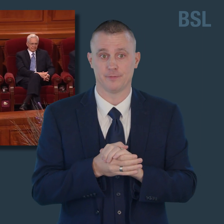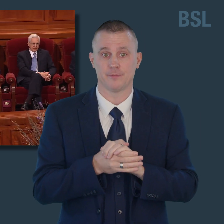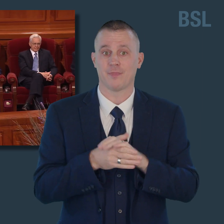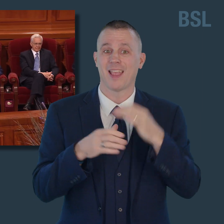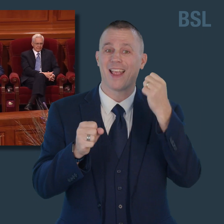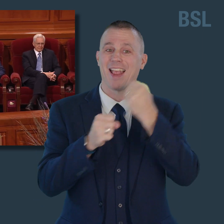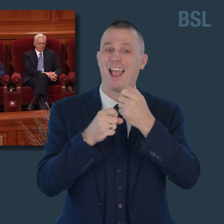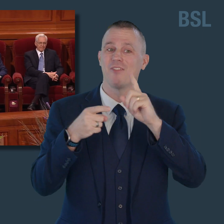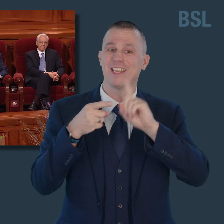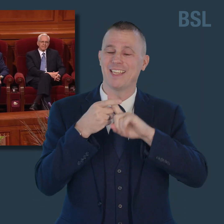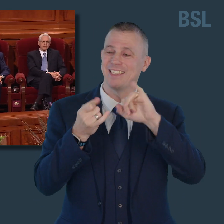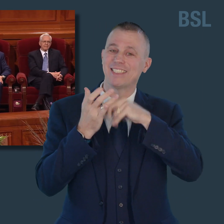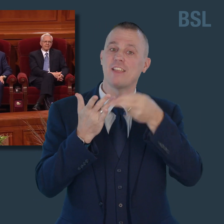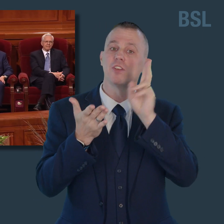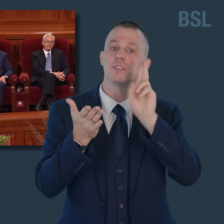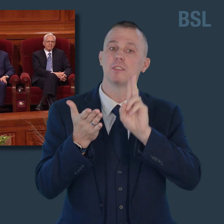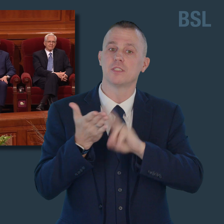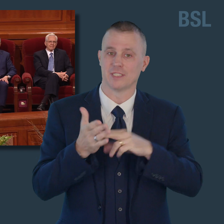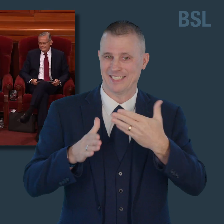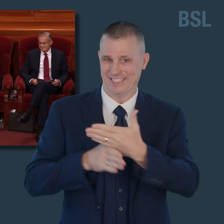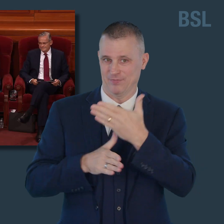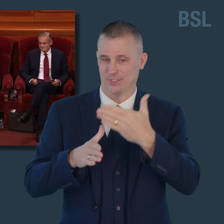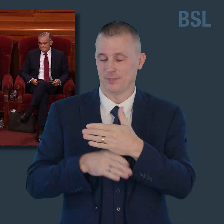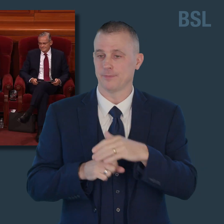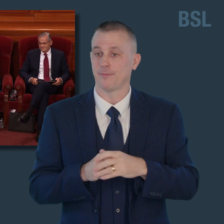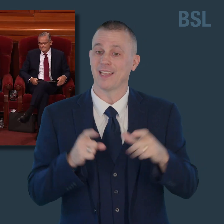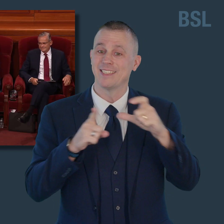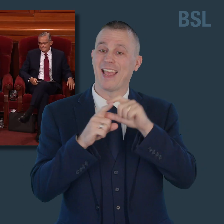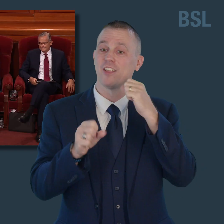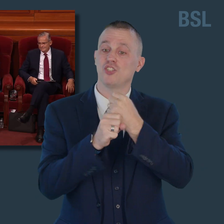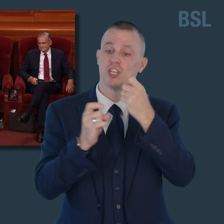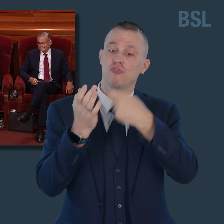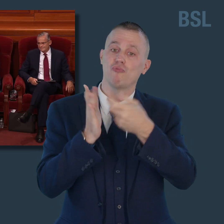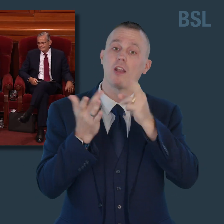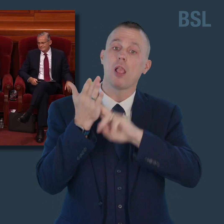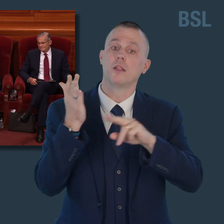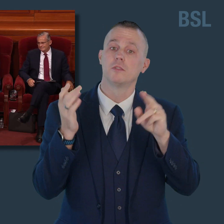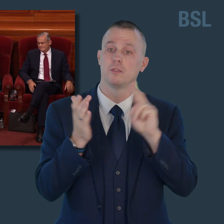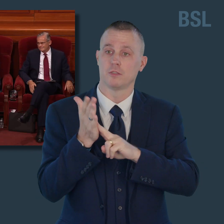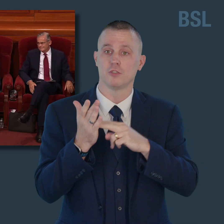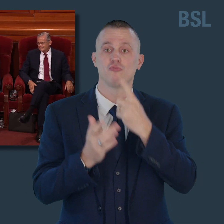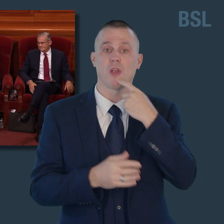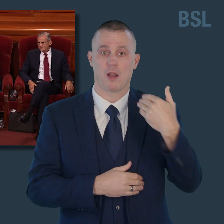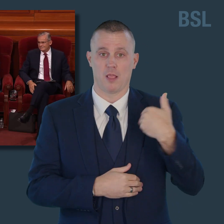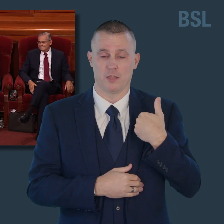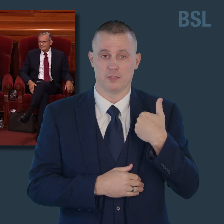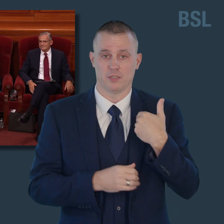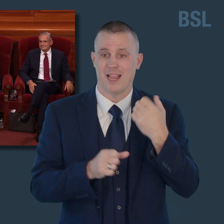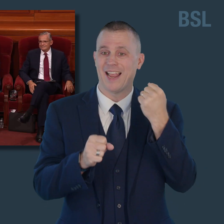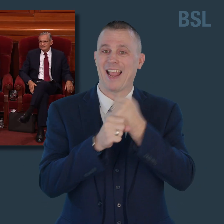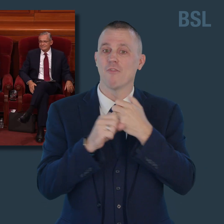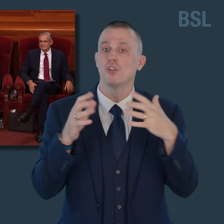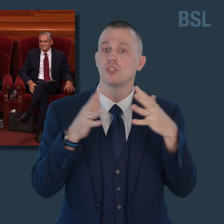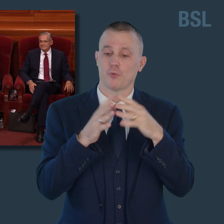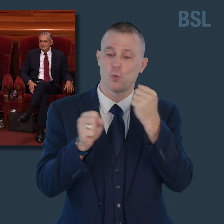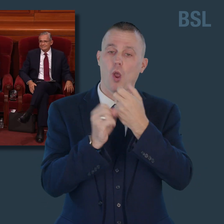Gary E. Stevenson, Dale G. Rendland, Garrett W. Gong,